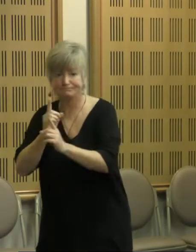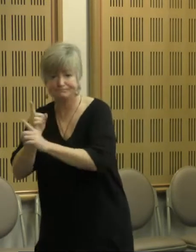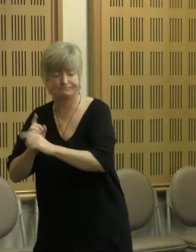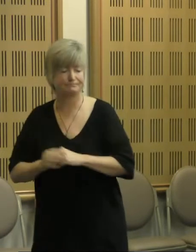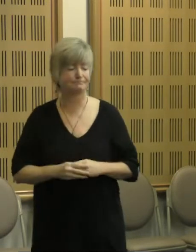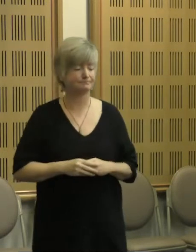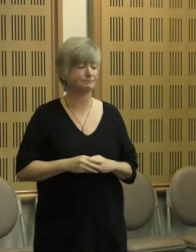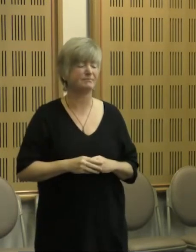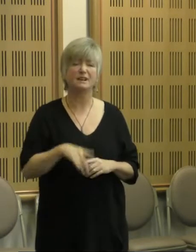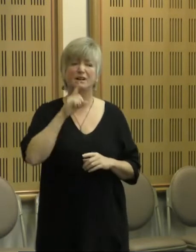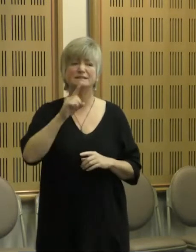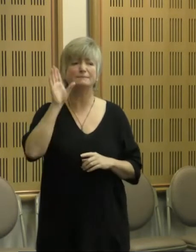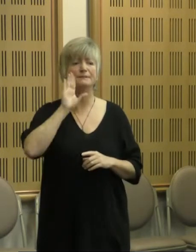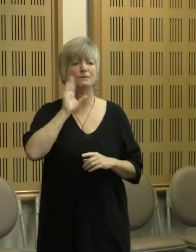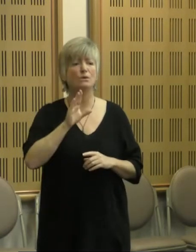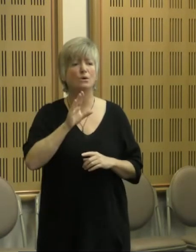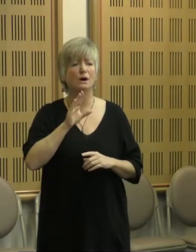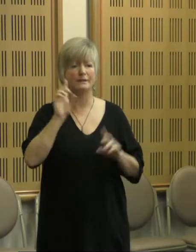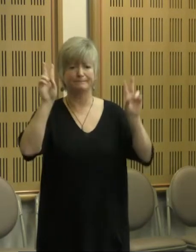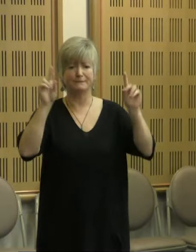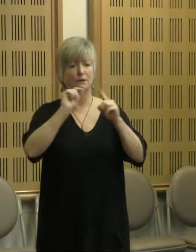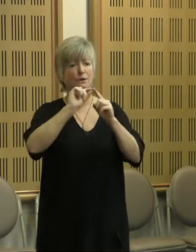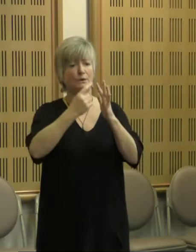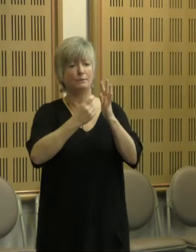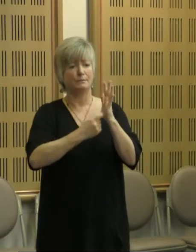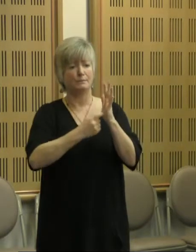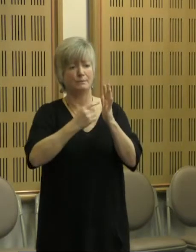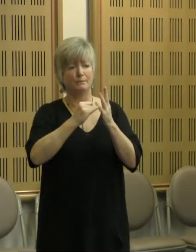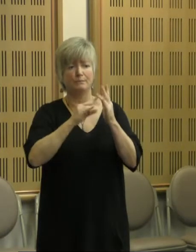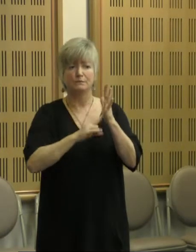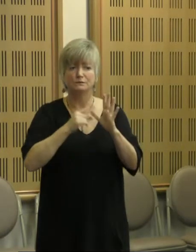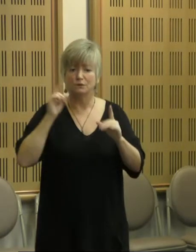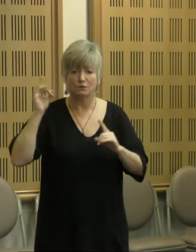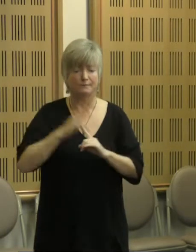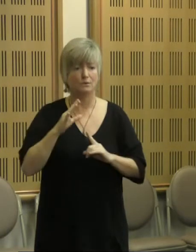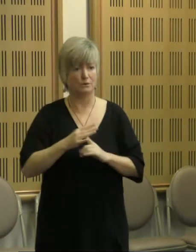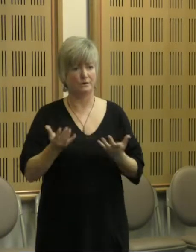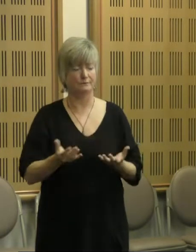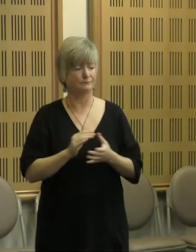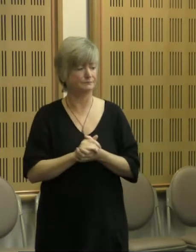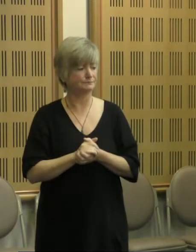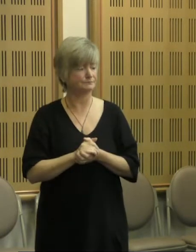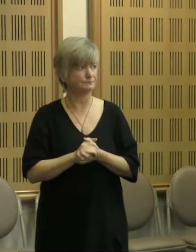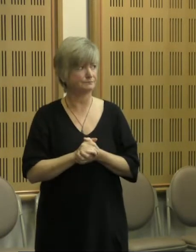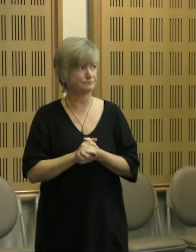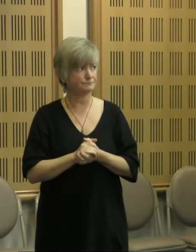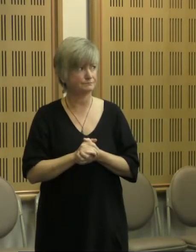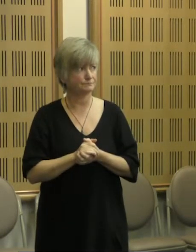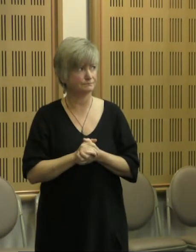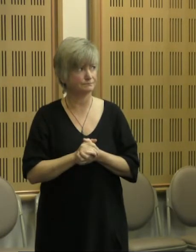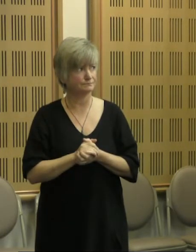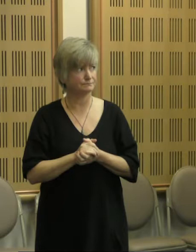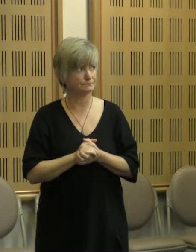the personal is so important. I think when, for example, one of the